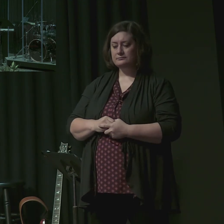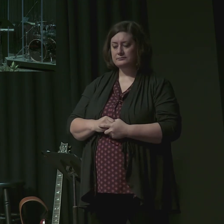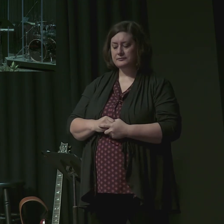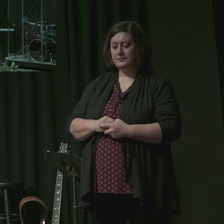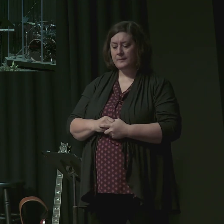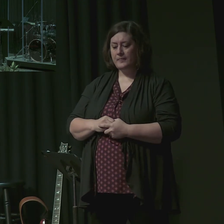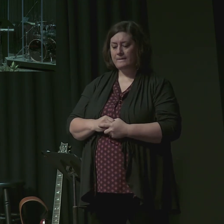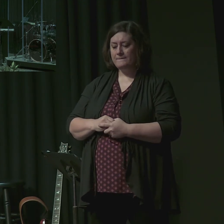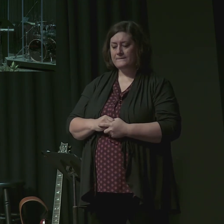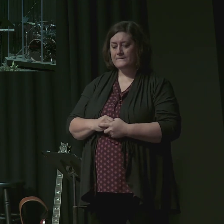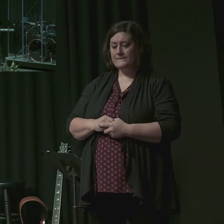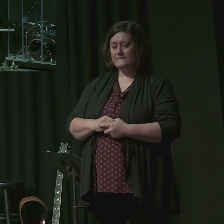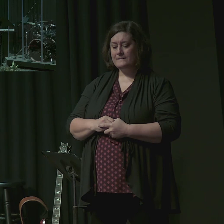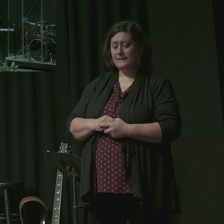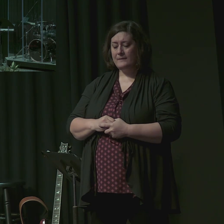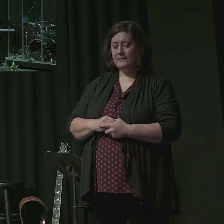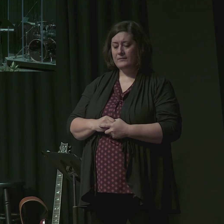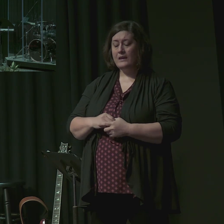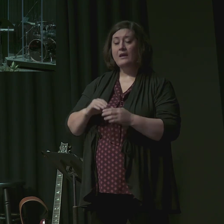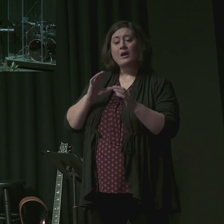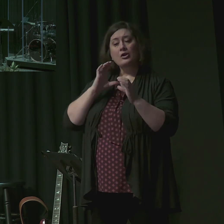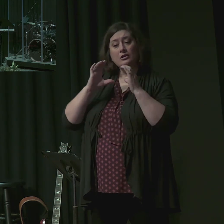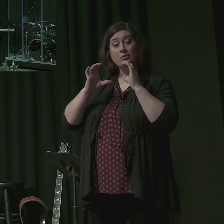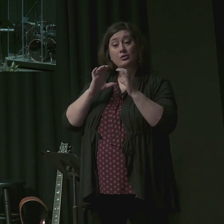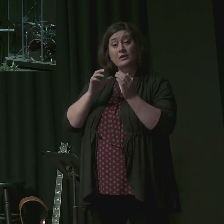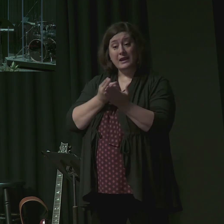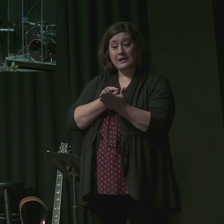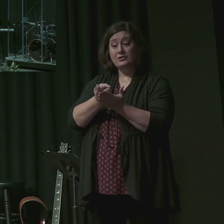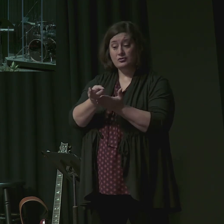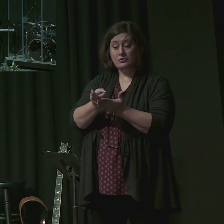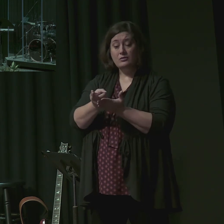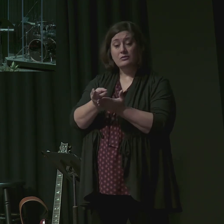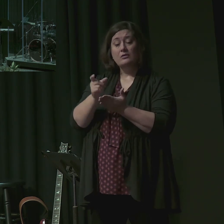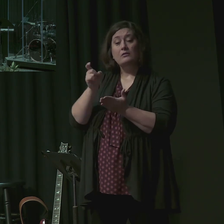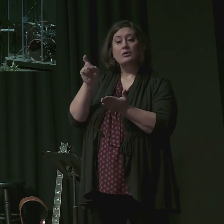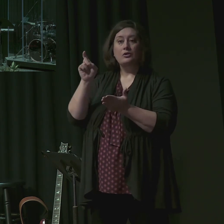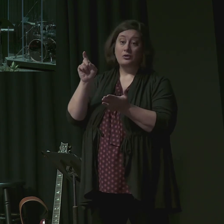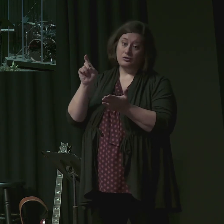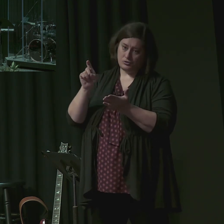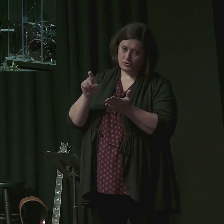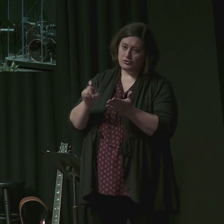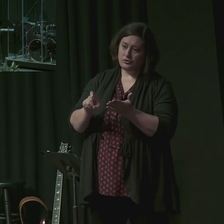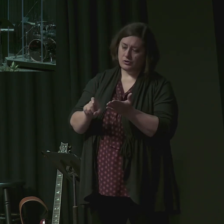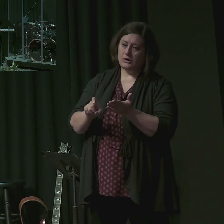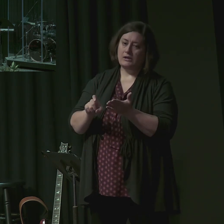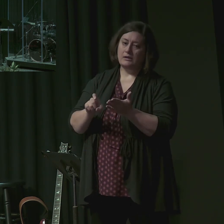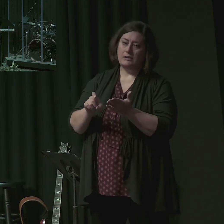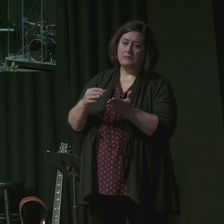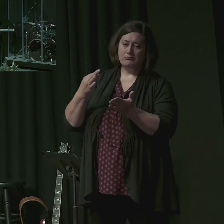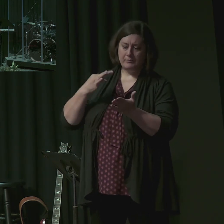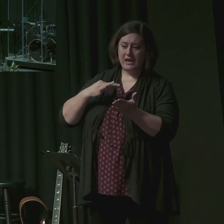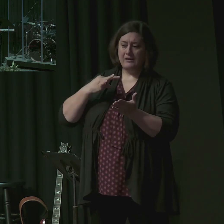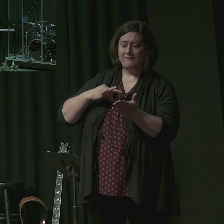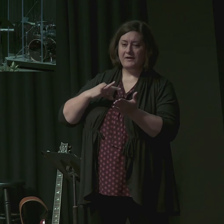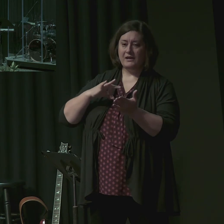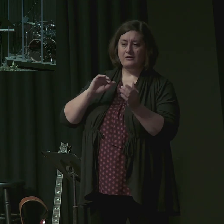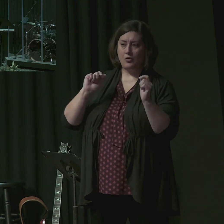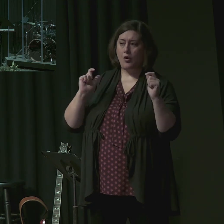Our communication of truth ought to profit all the sheep in some way. So we must be